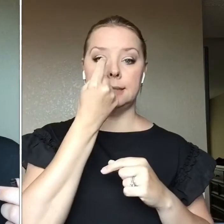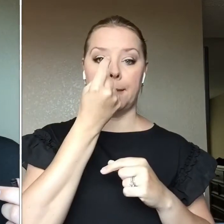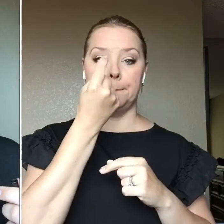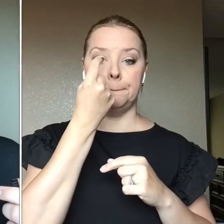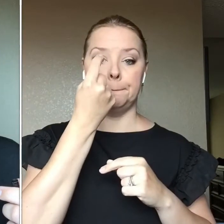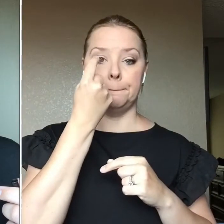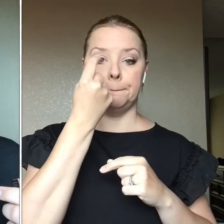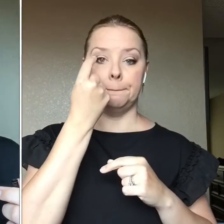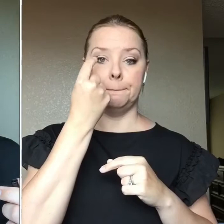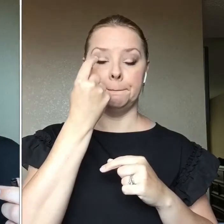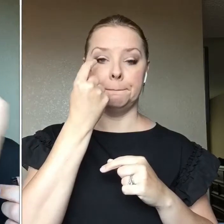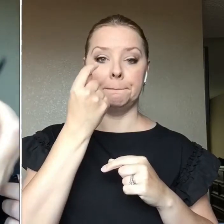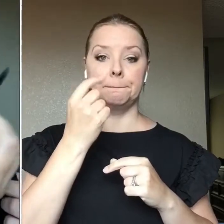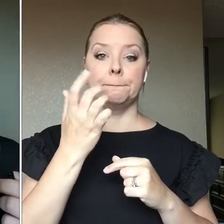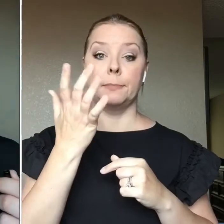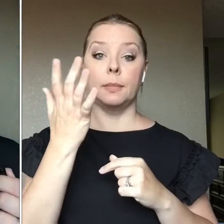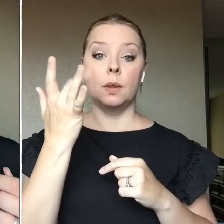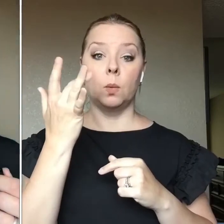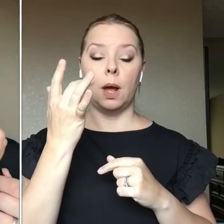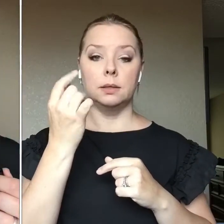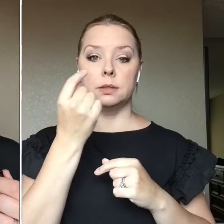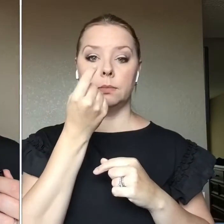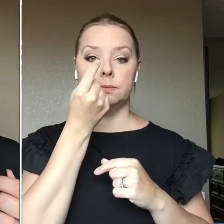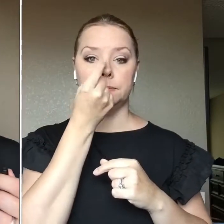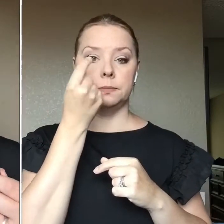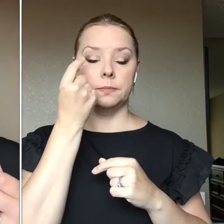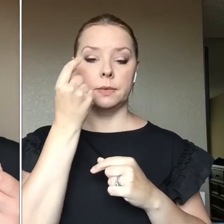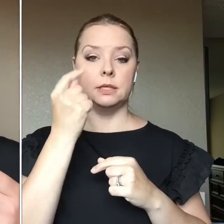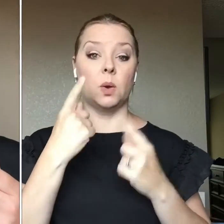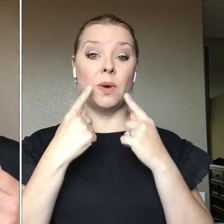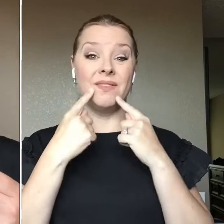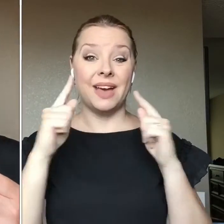inside to get a little bit of the effect without having too much.